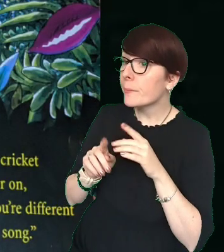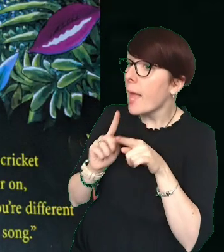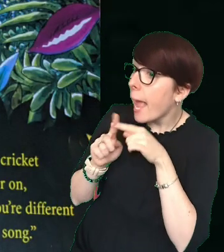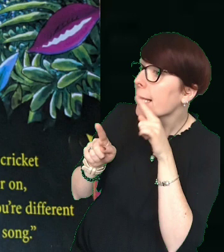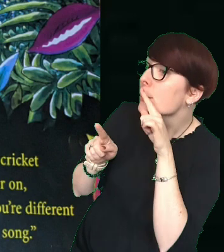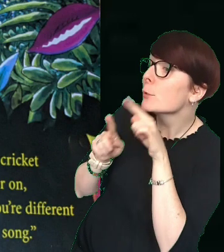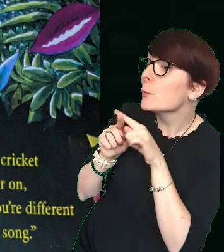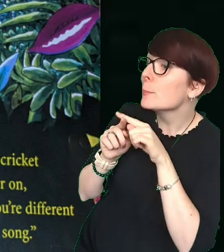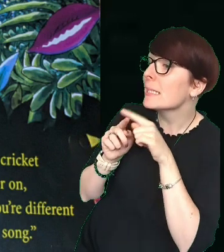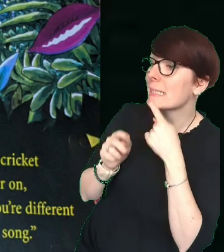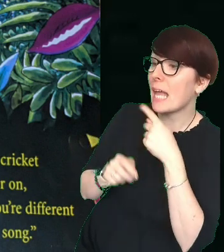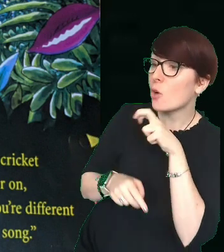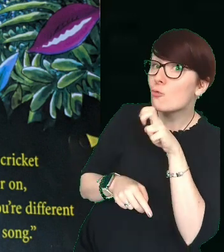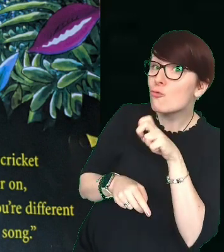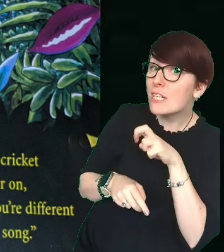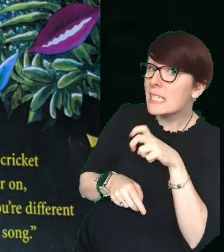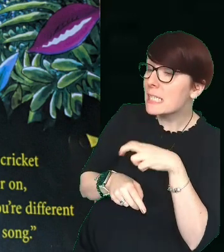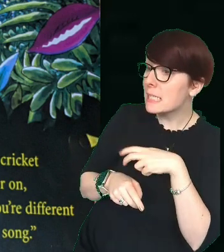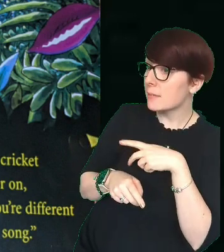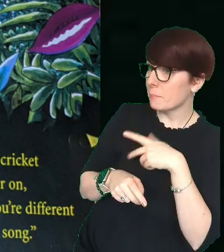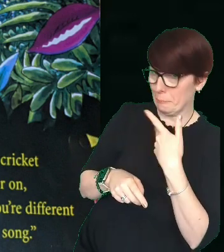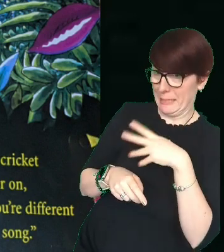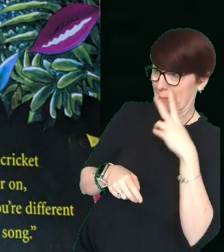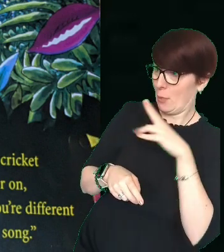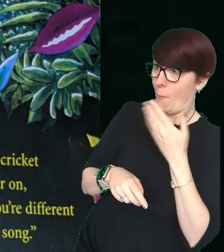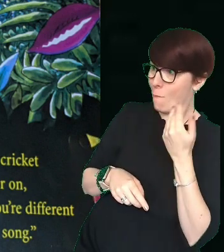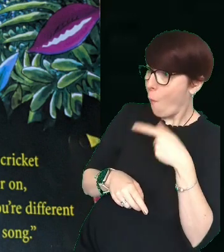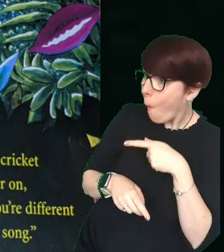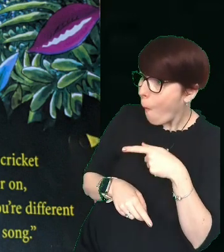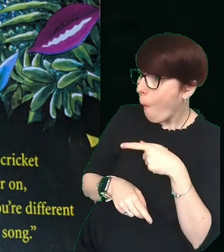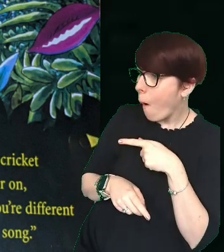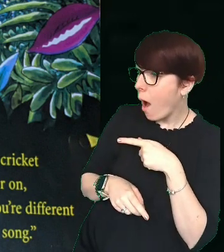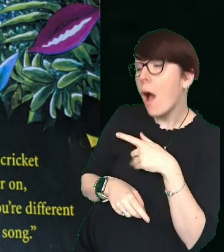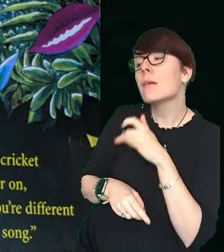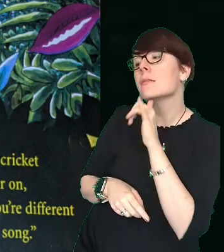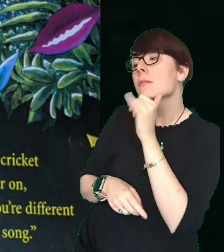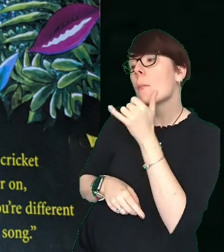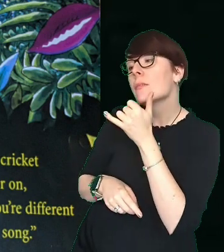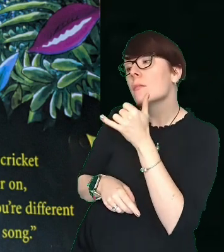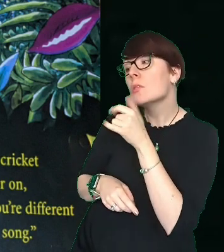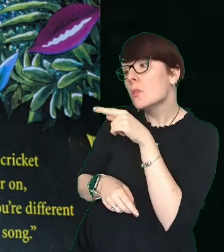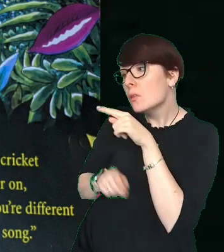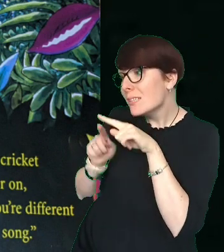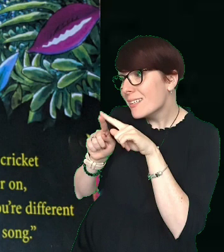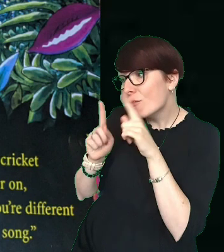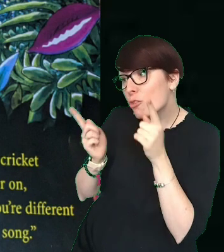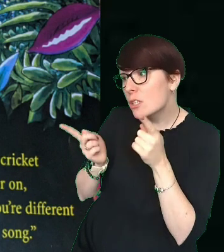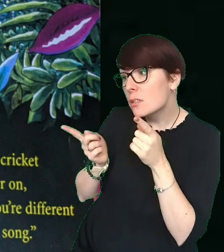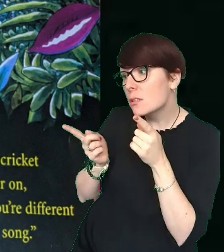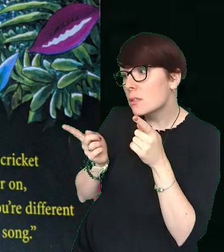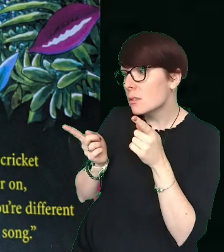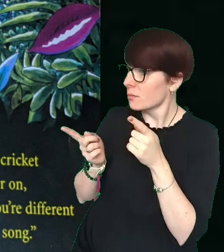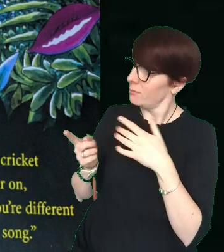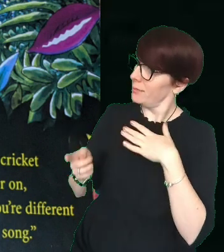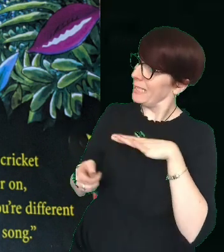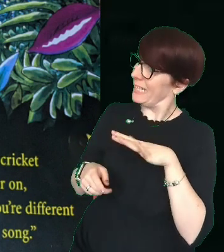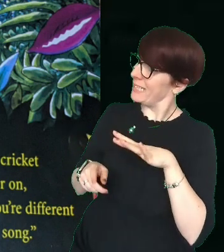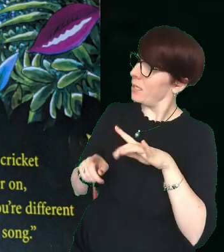Excuse me, coughed a cricket, who'd seen Gerald earlier on. But sometimes when you're different,